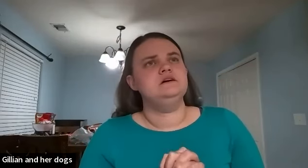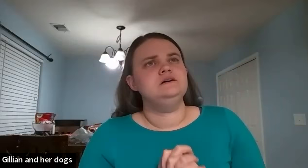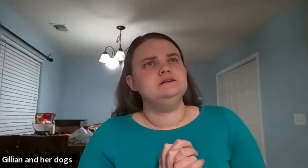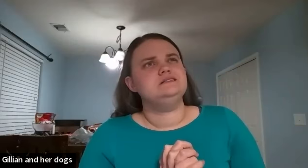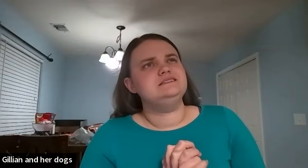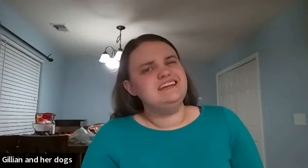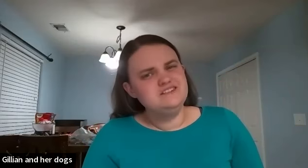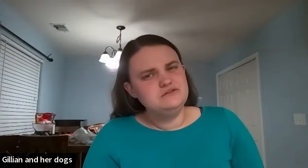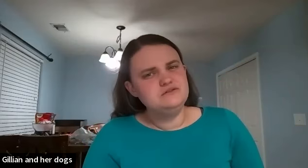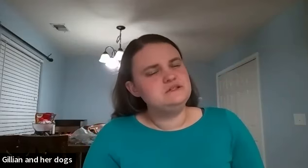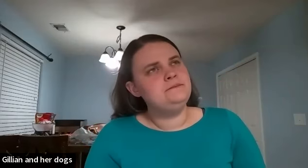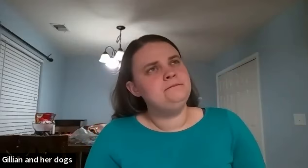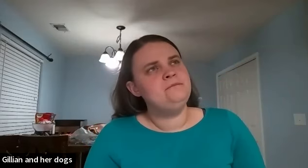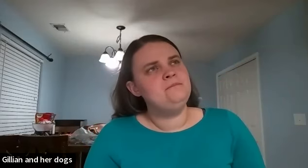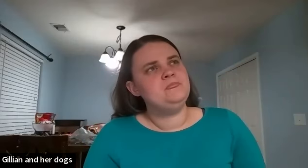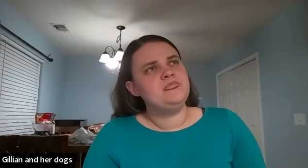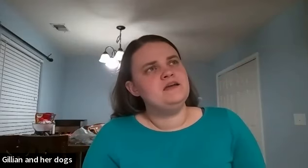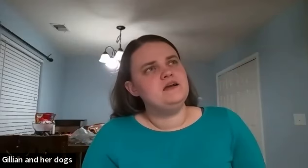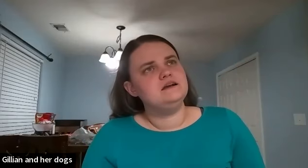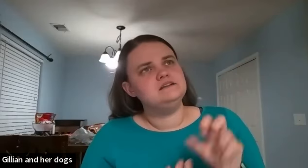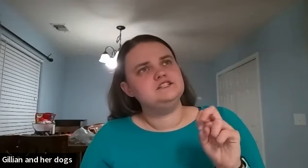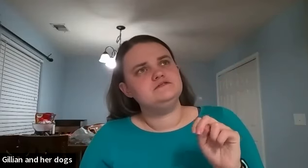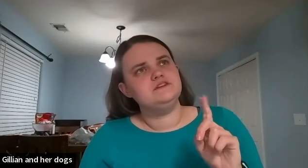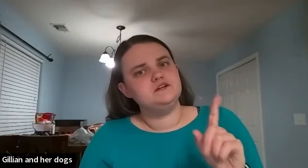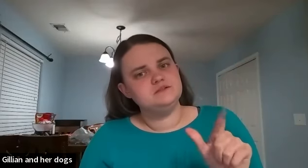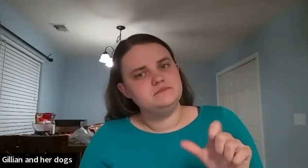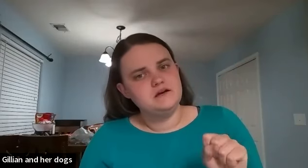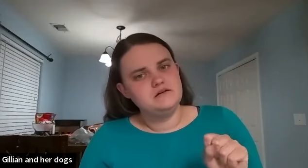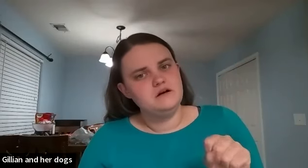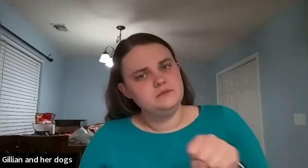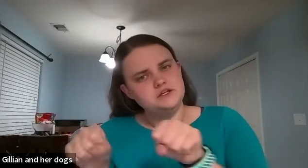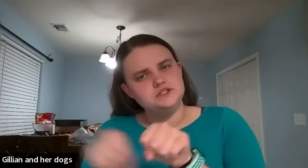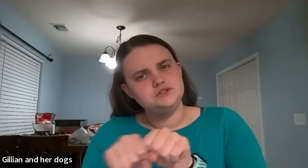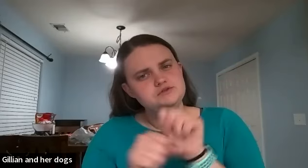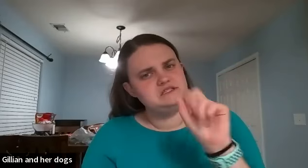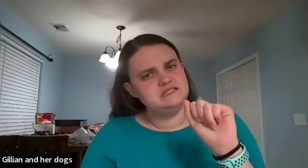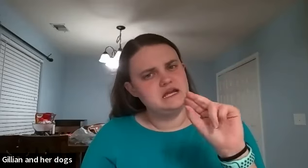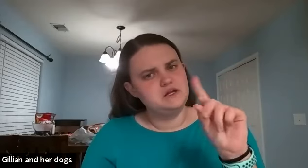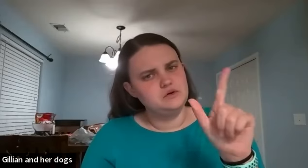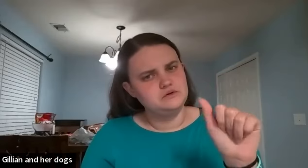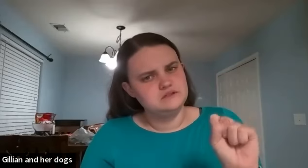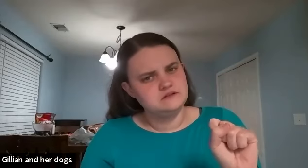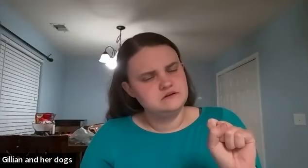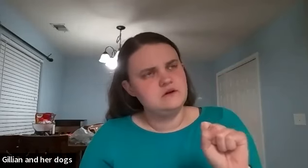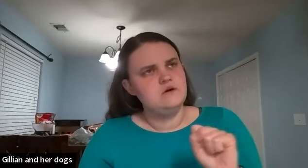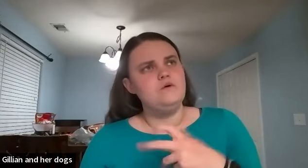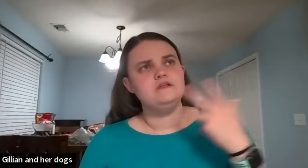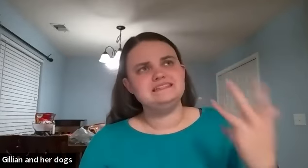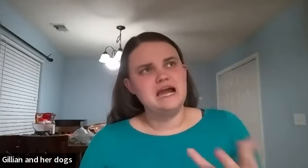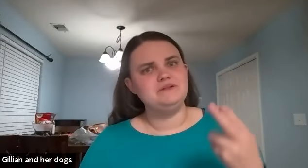sandals i tend to just finger spell i'll be like shoes sandals or the type